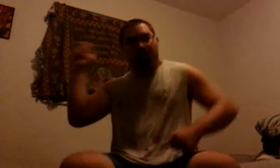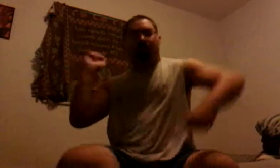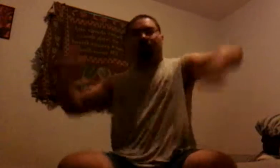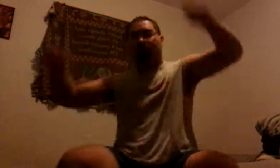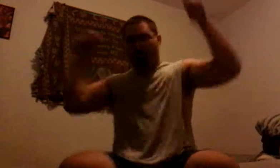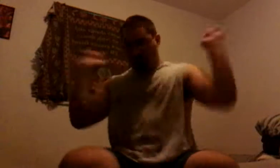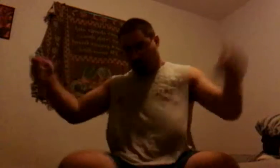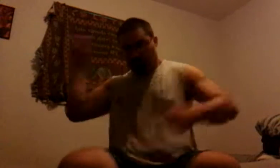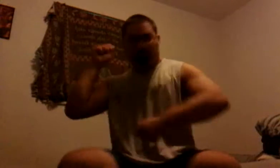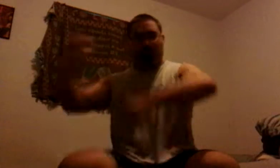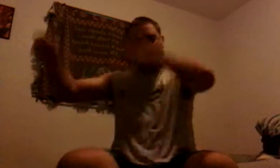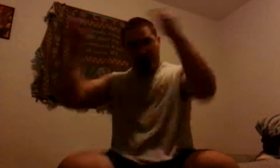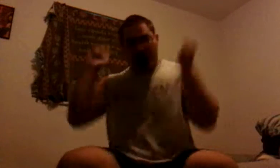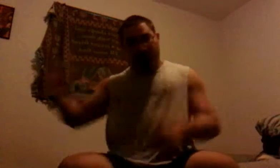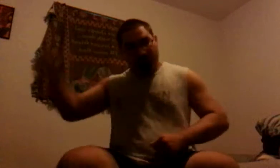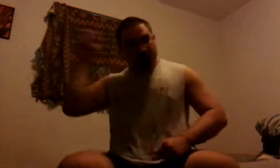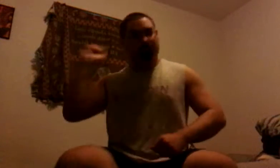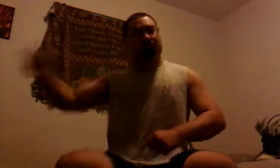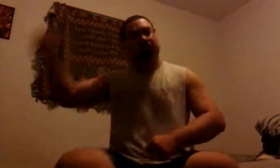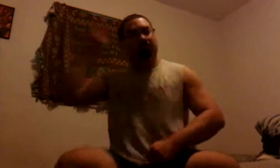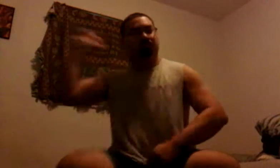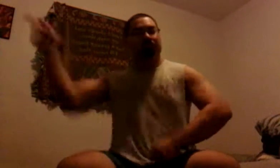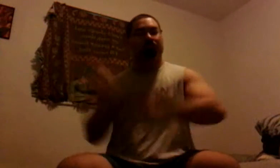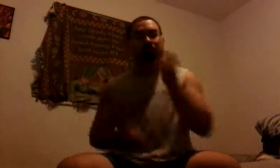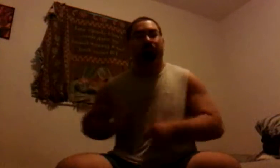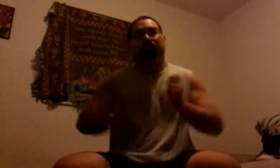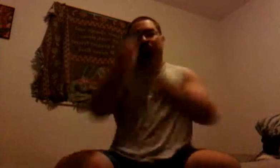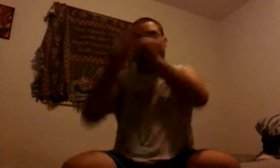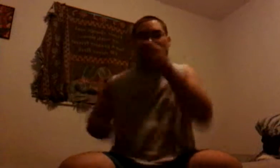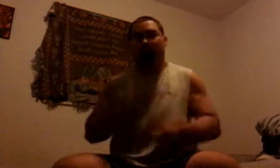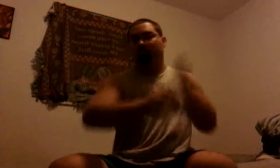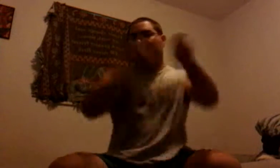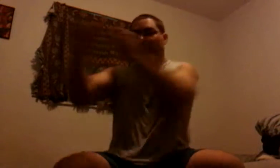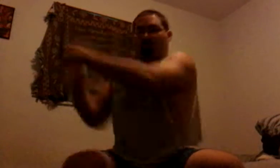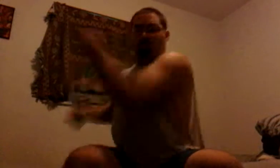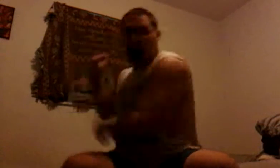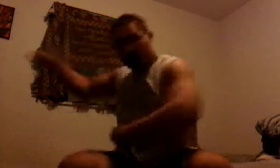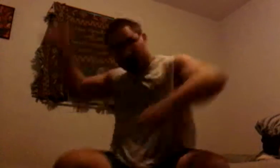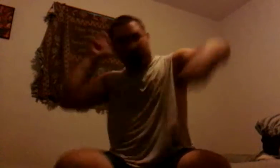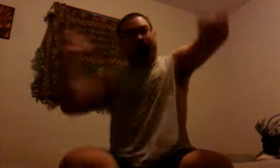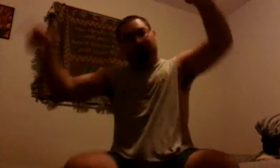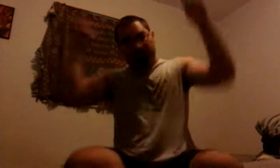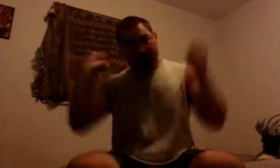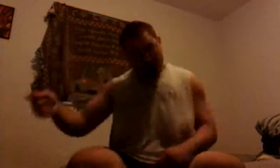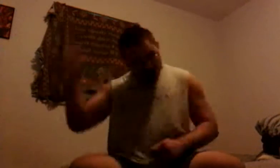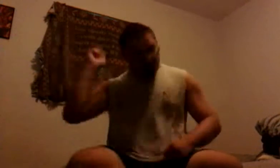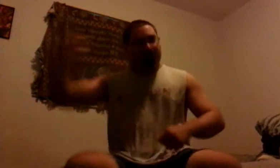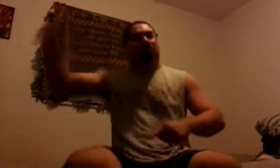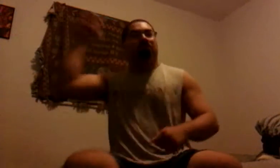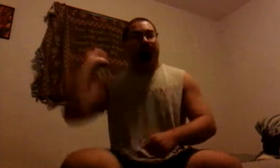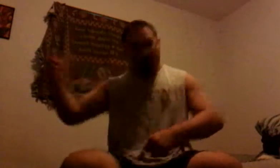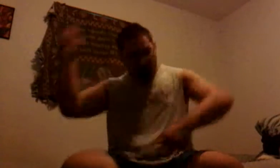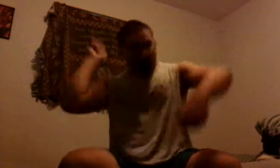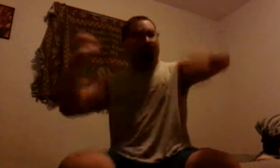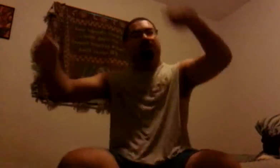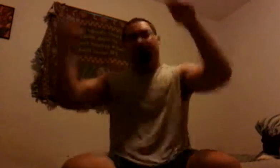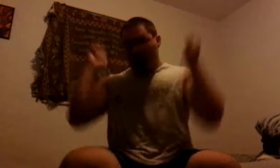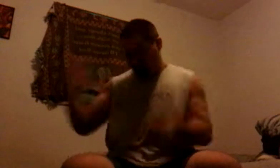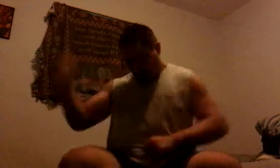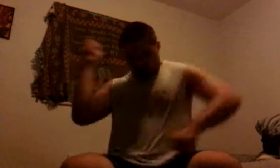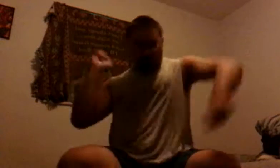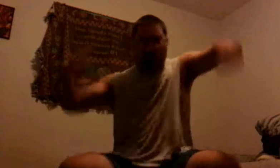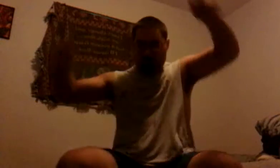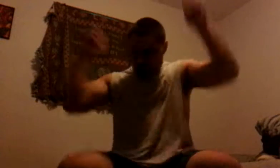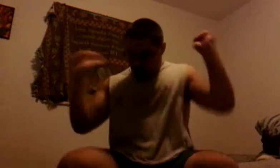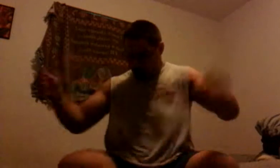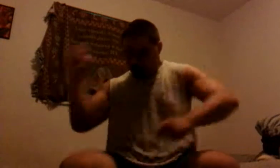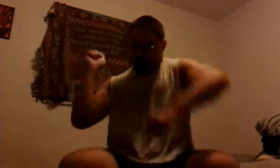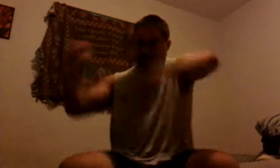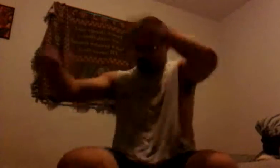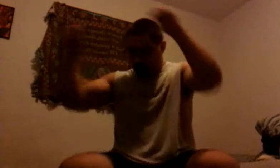ghost Didn't seem to get home Now the tears don't fall